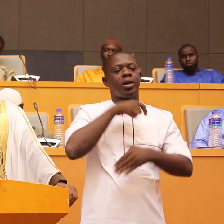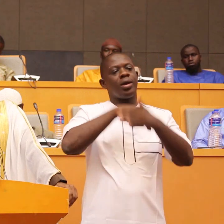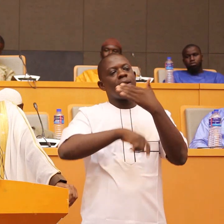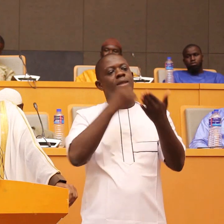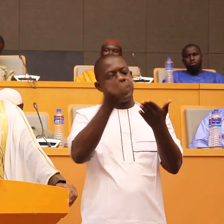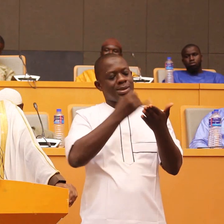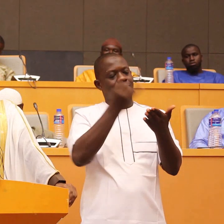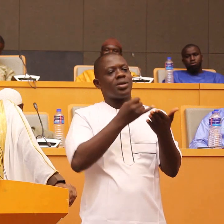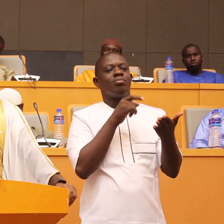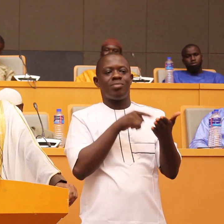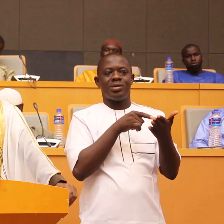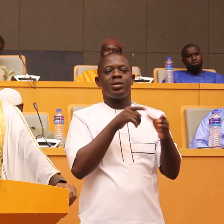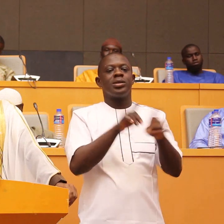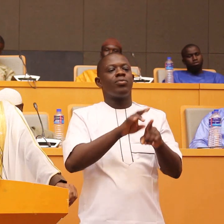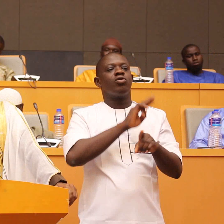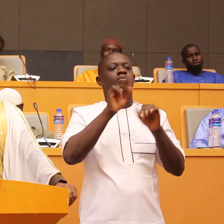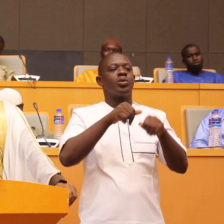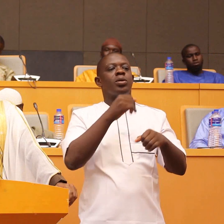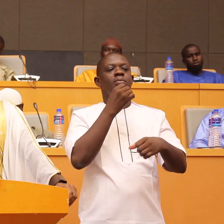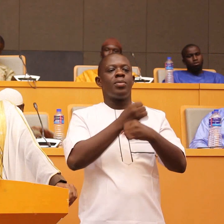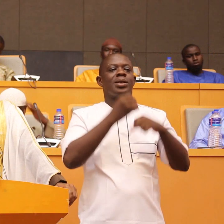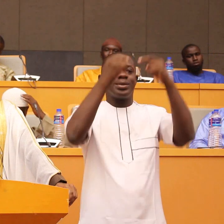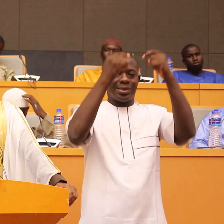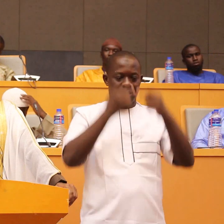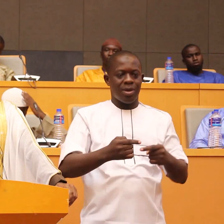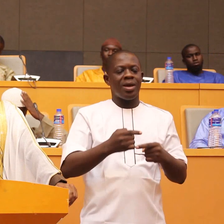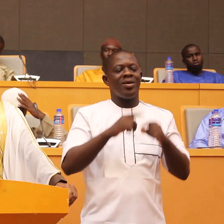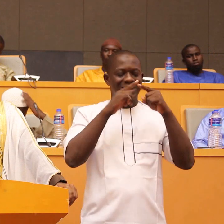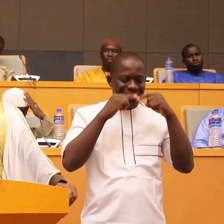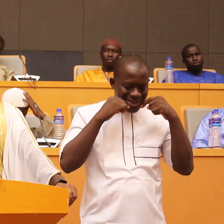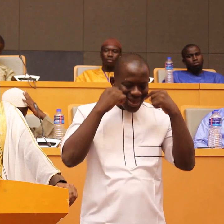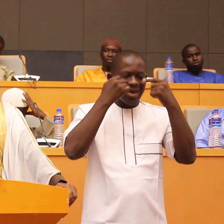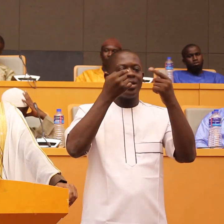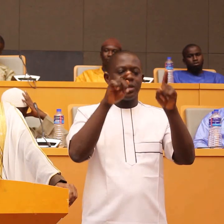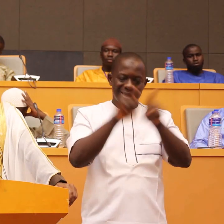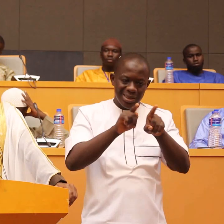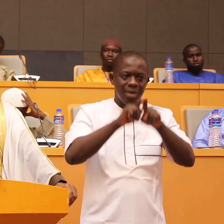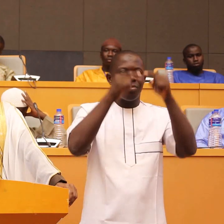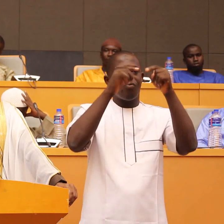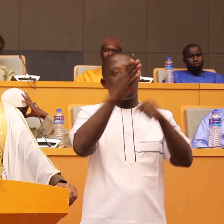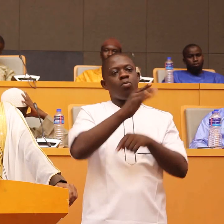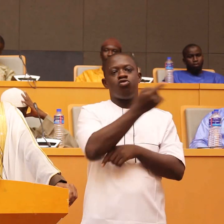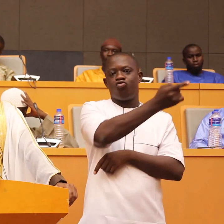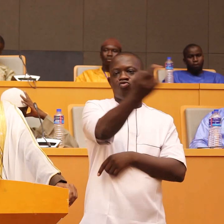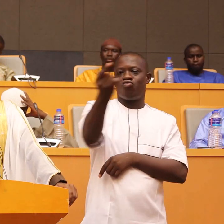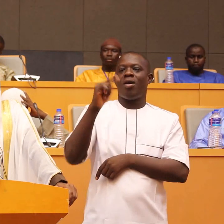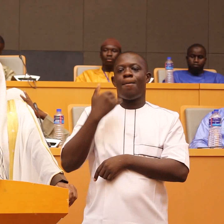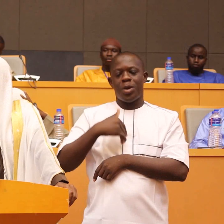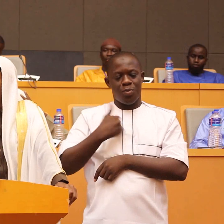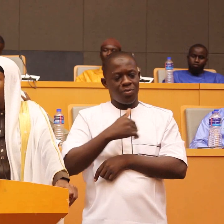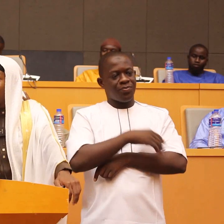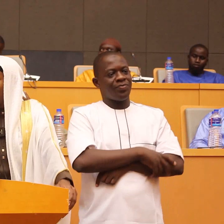can't pronounce this beautiful statement without smiling and I expect the same thing from you people MashaAllah